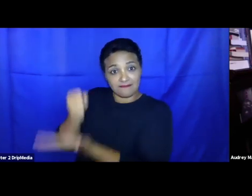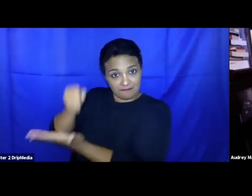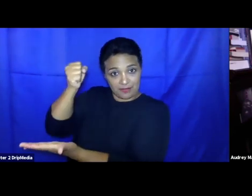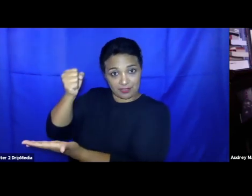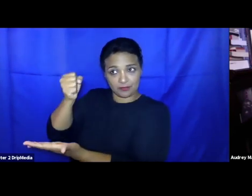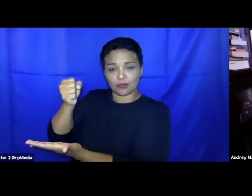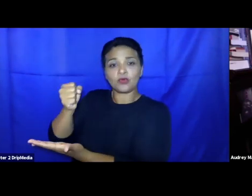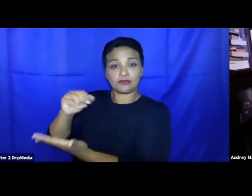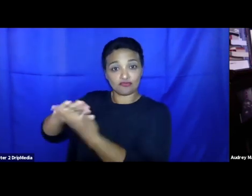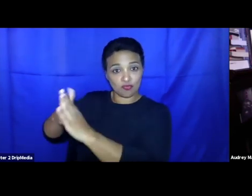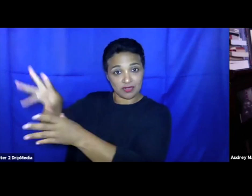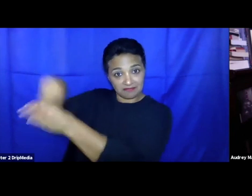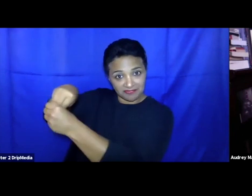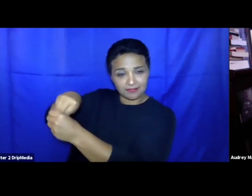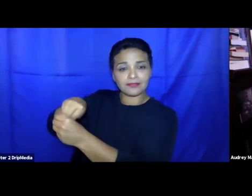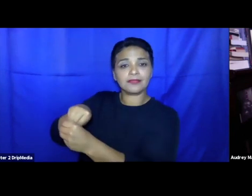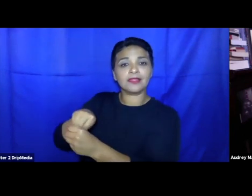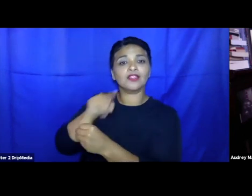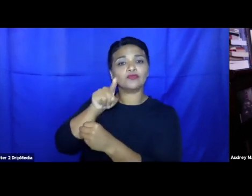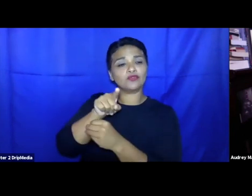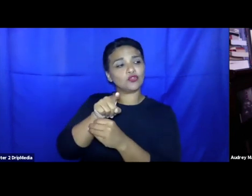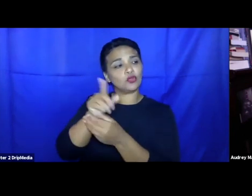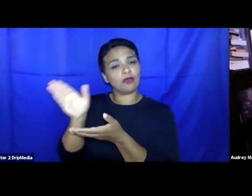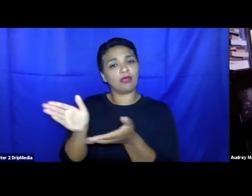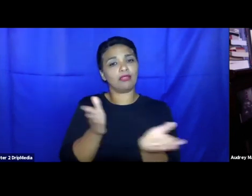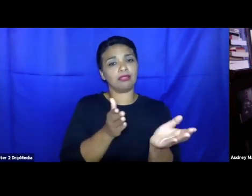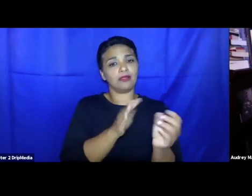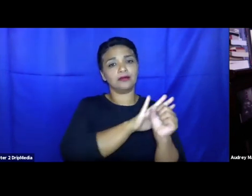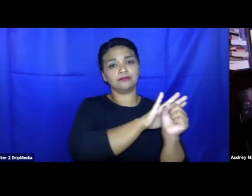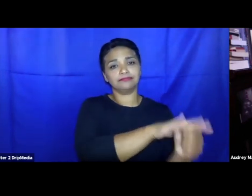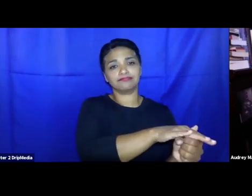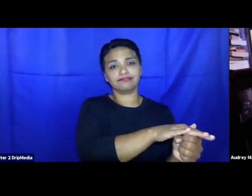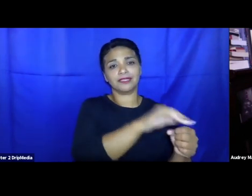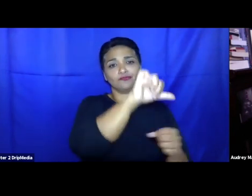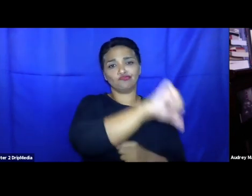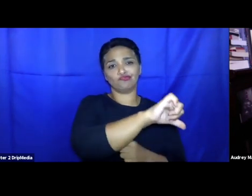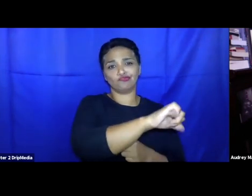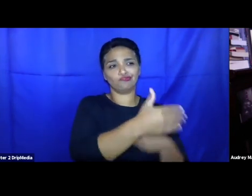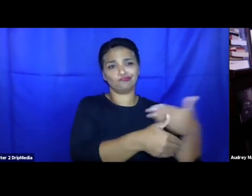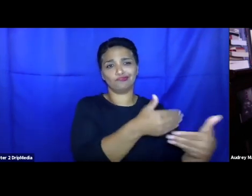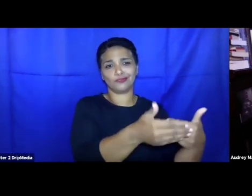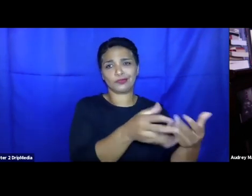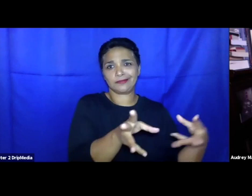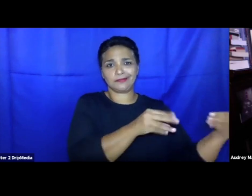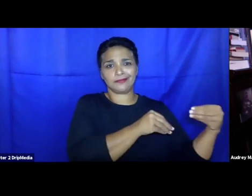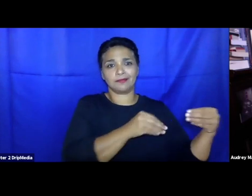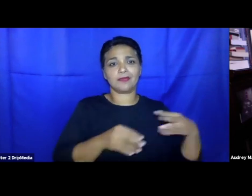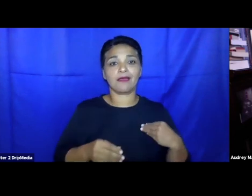a very inferior refugee determination process. And the idea there is that, you know, all countries in Europe are safe.